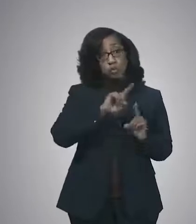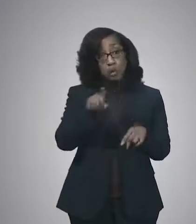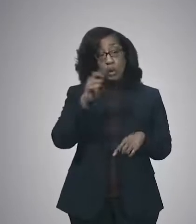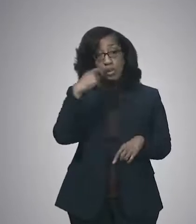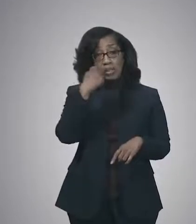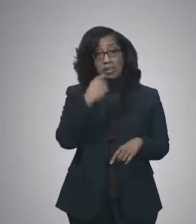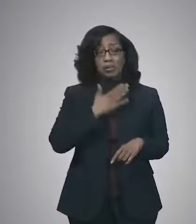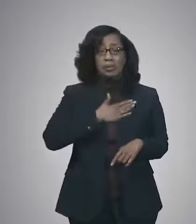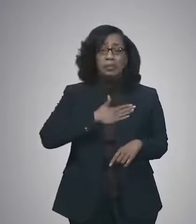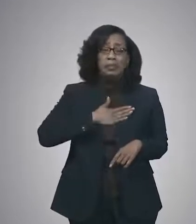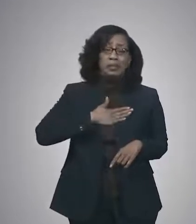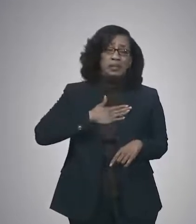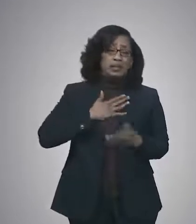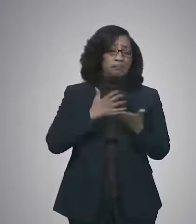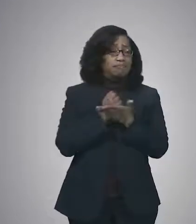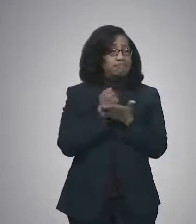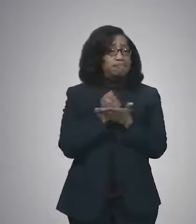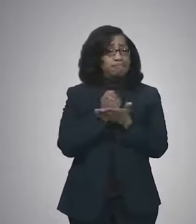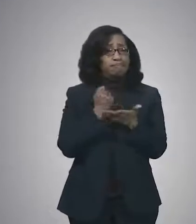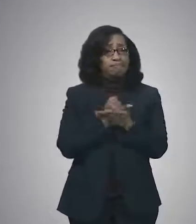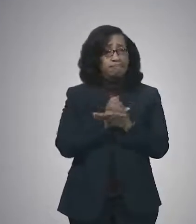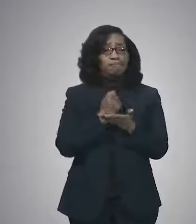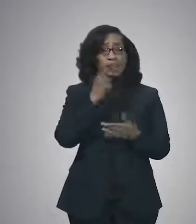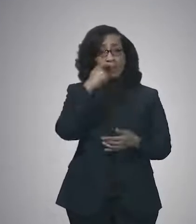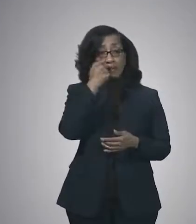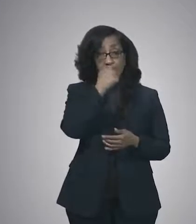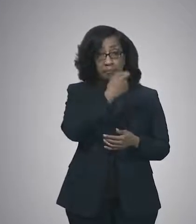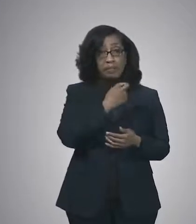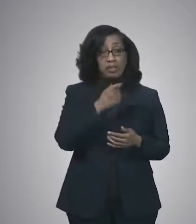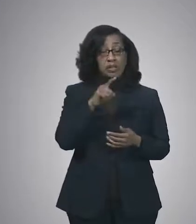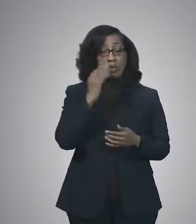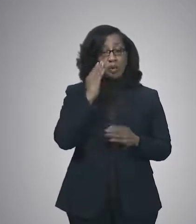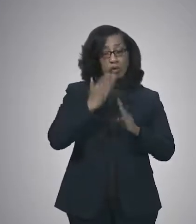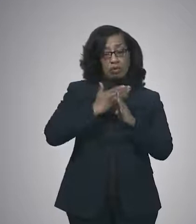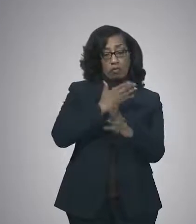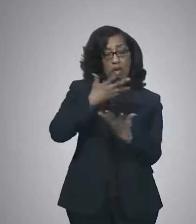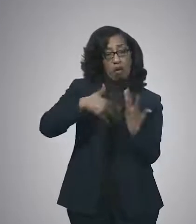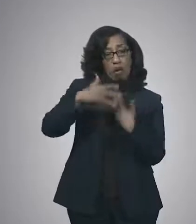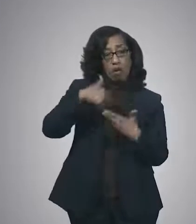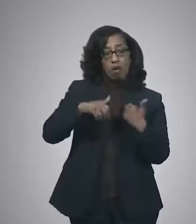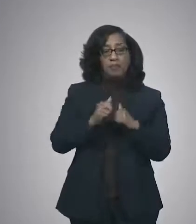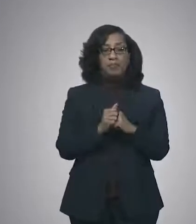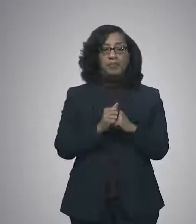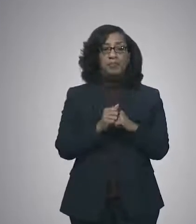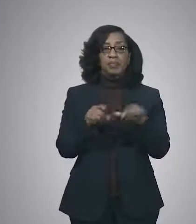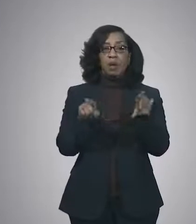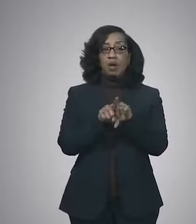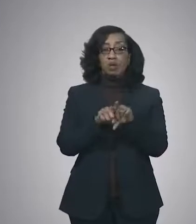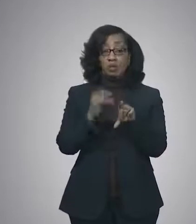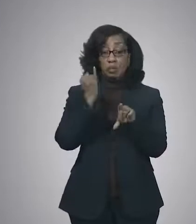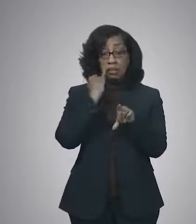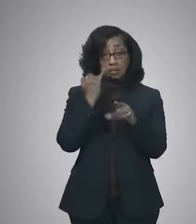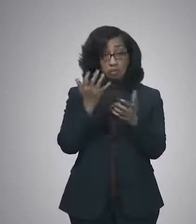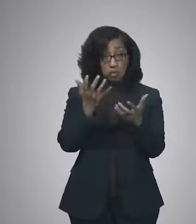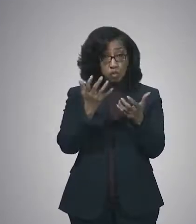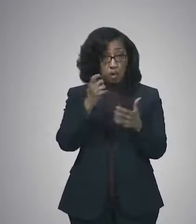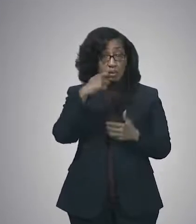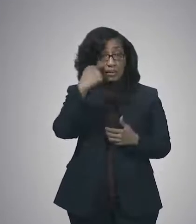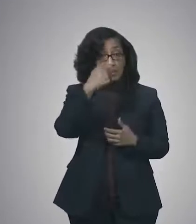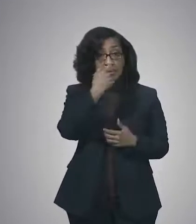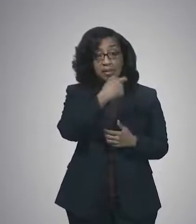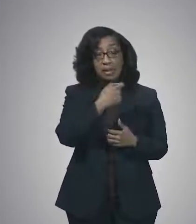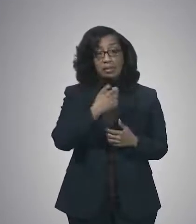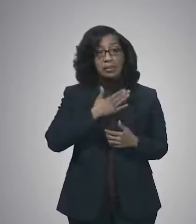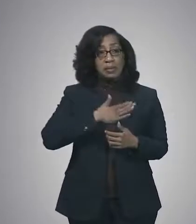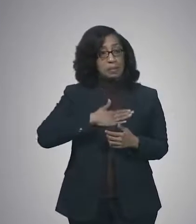So please take advantage of that. The one thing I would like to share is if you want to get a test, please do not